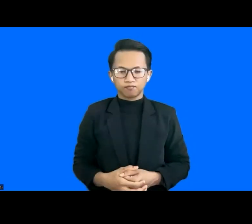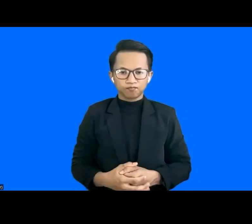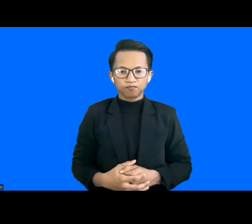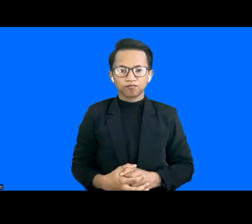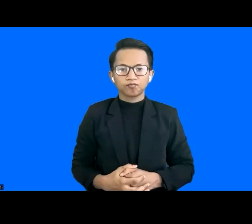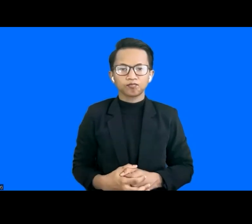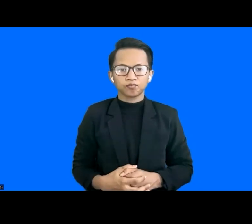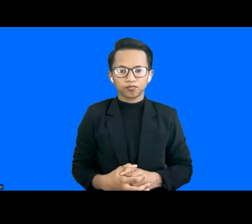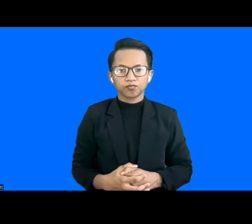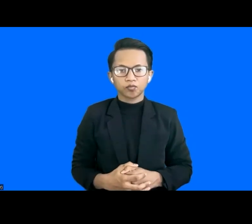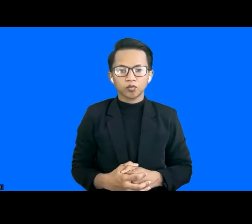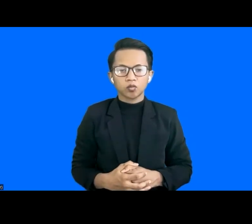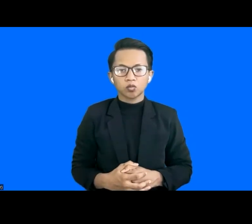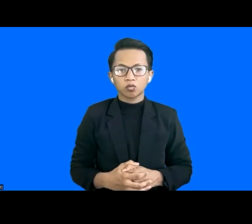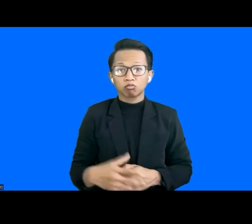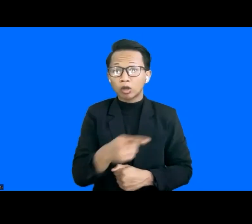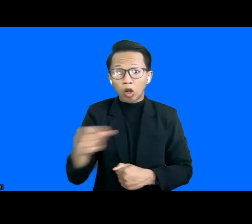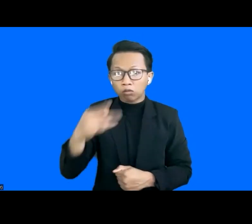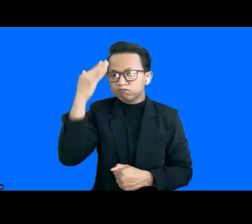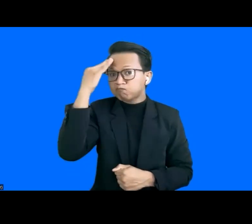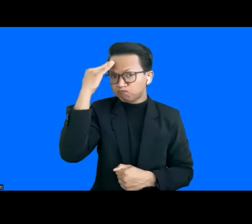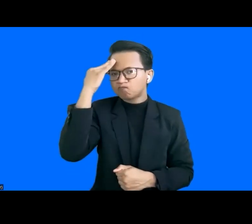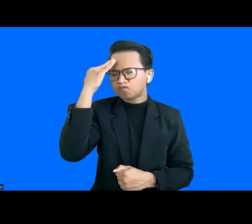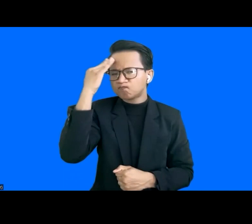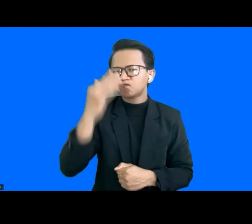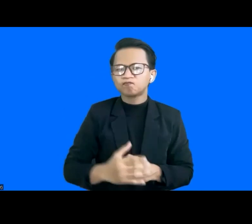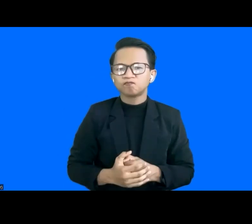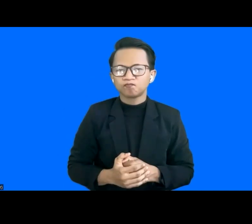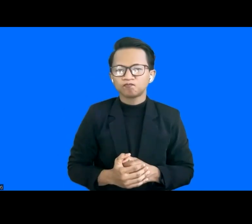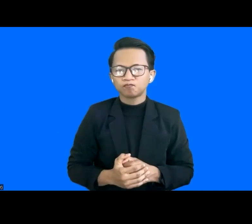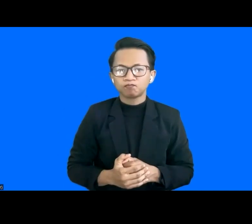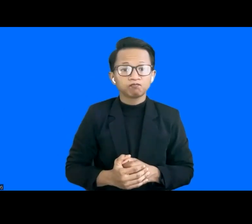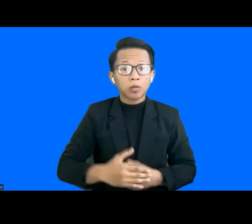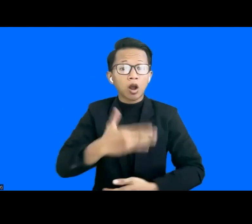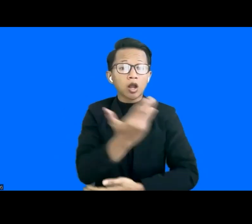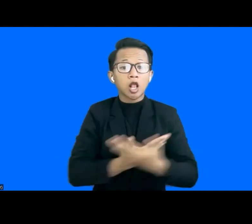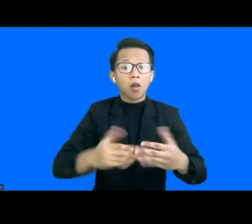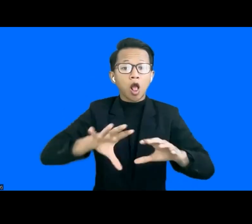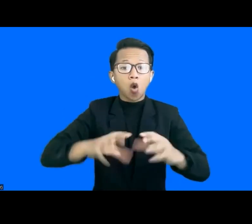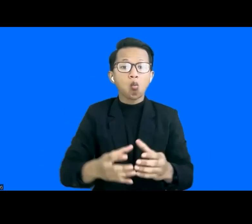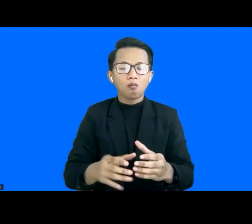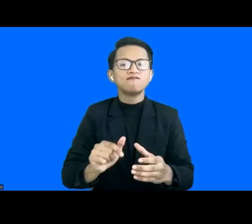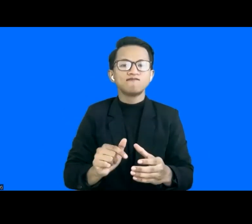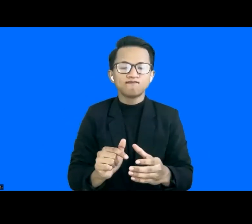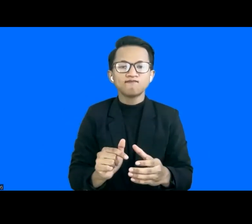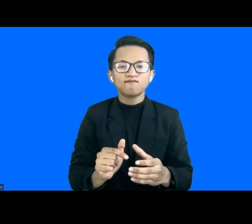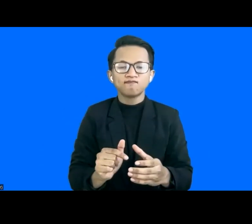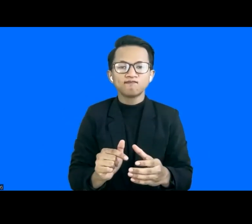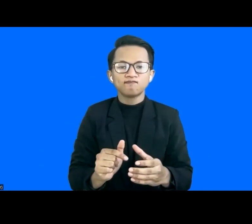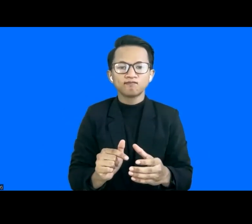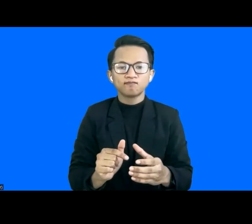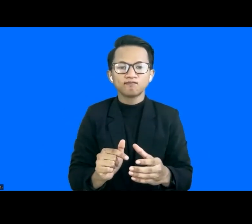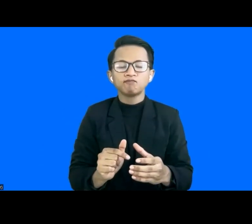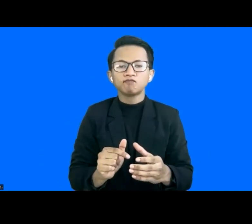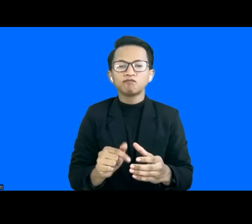As you guys know that each disability group they have